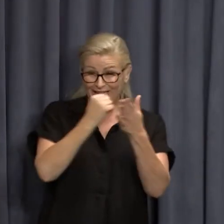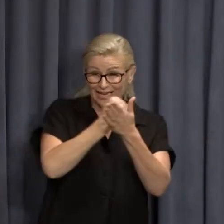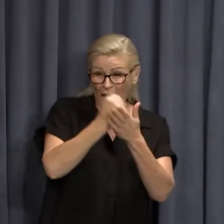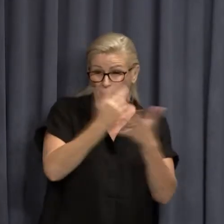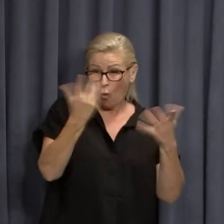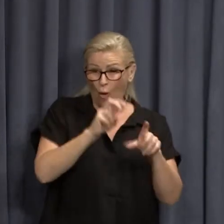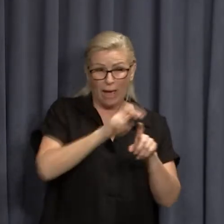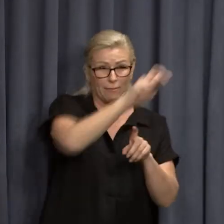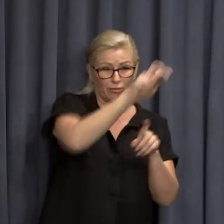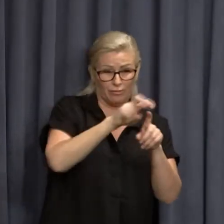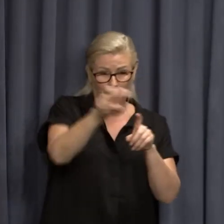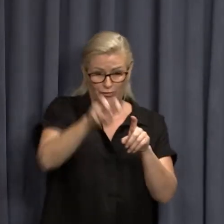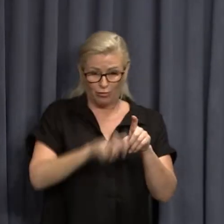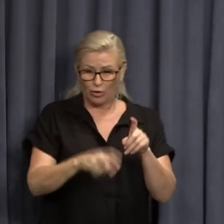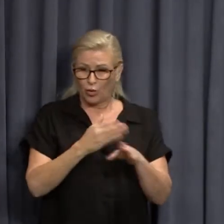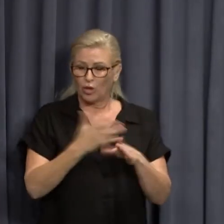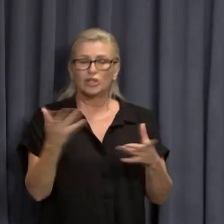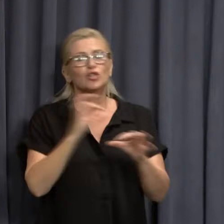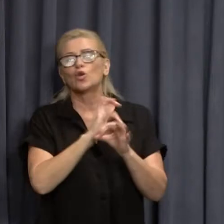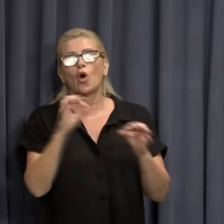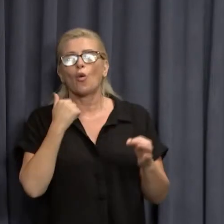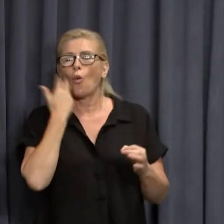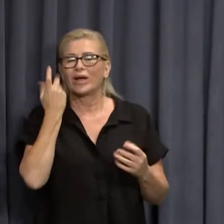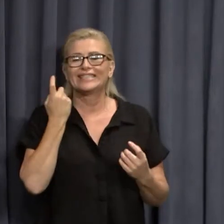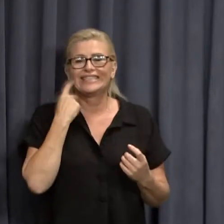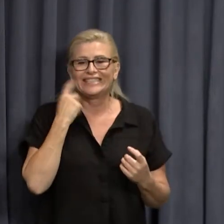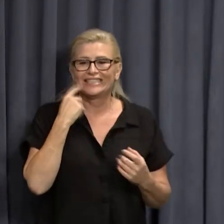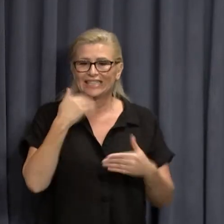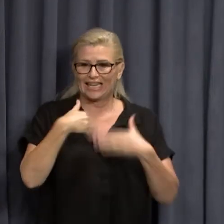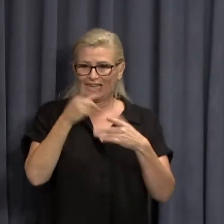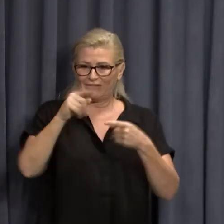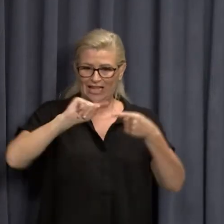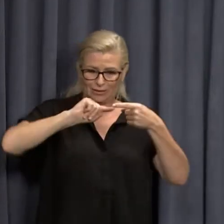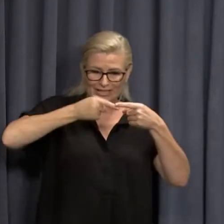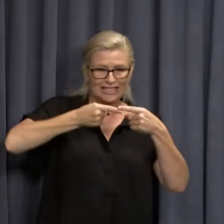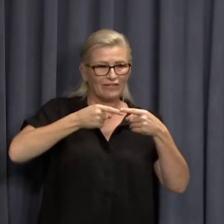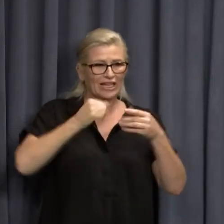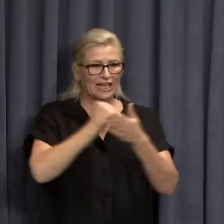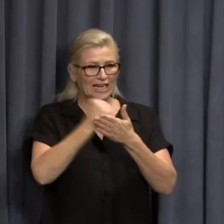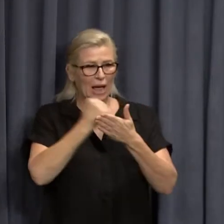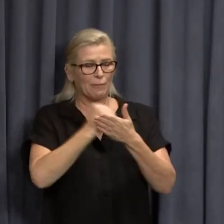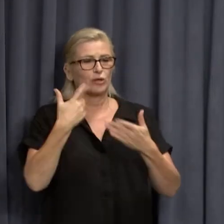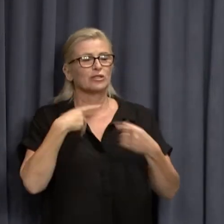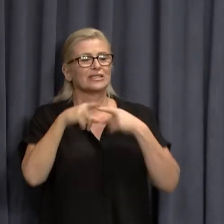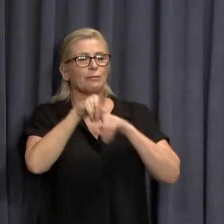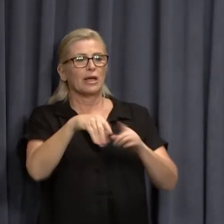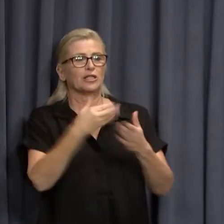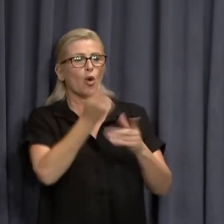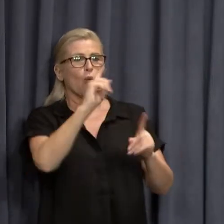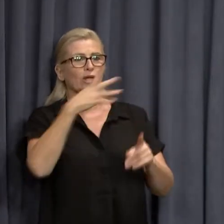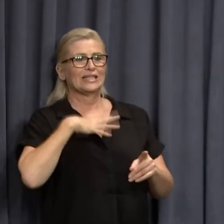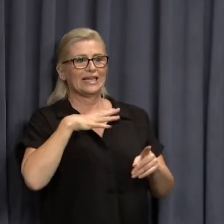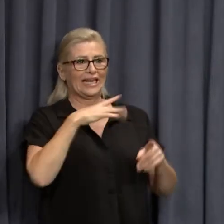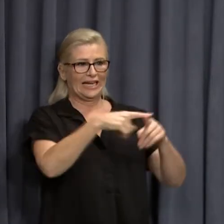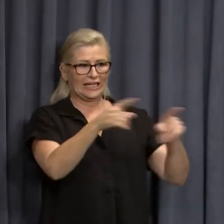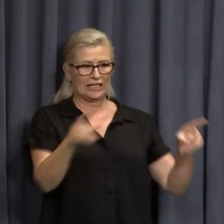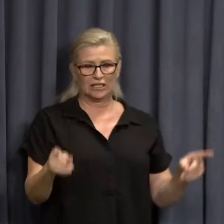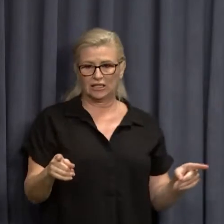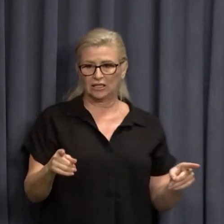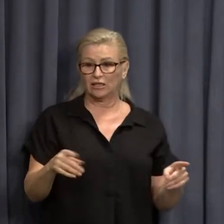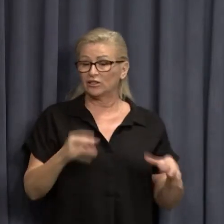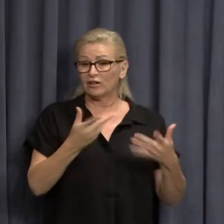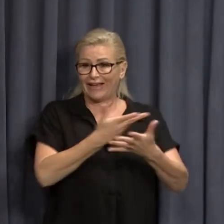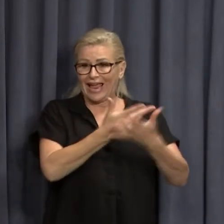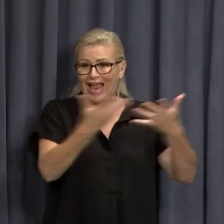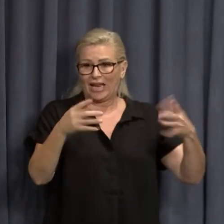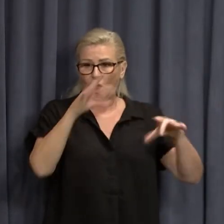go, it's not always easy to provide that specific because it's based on need in a particular area at a particular time. And across any